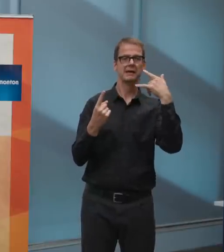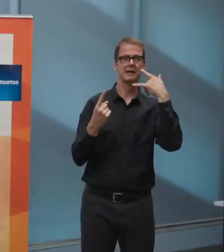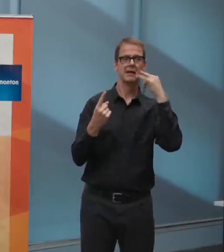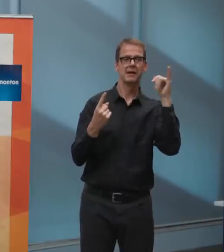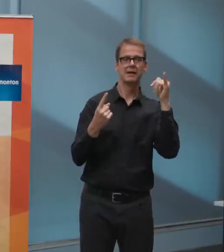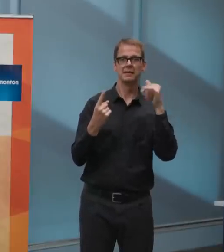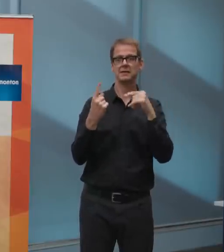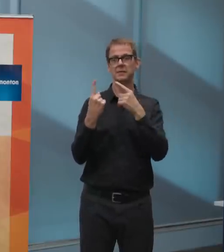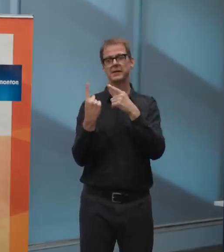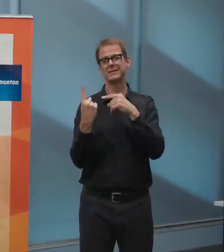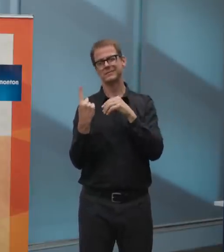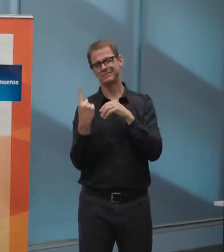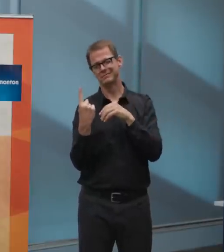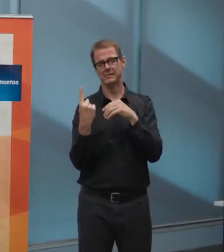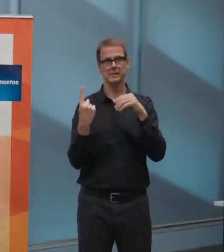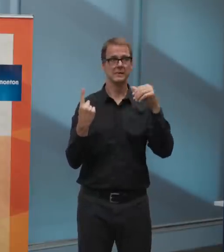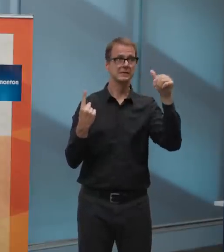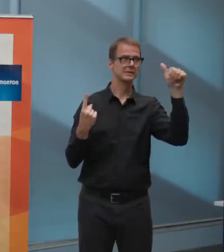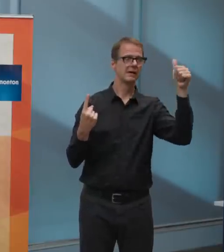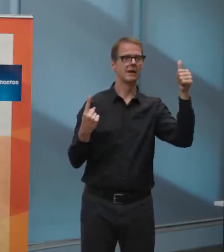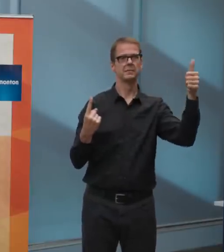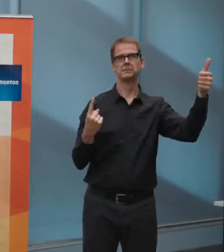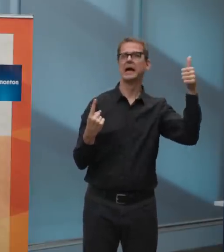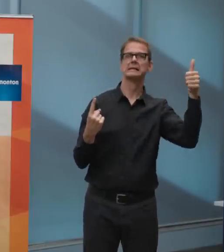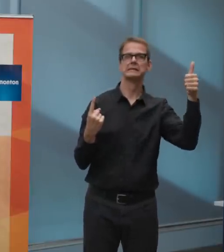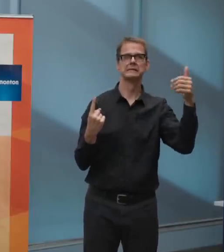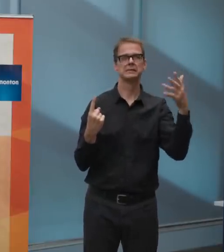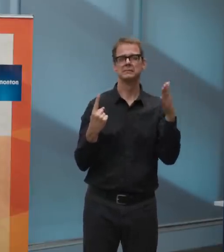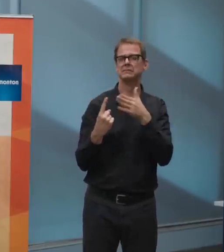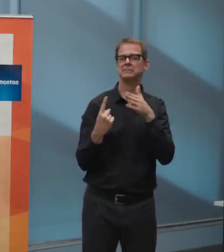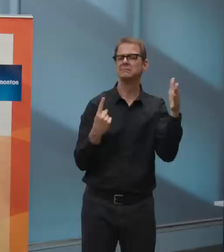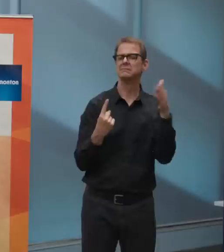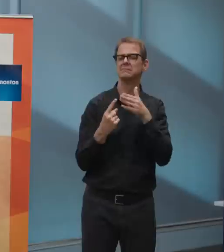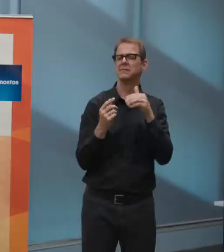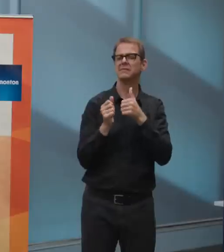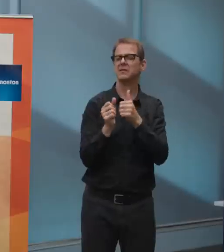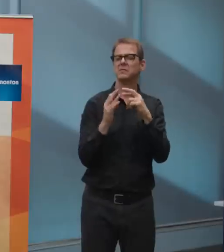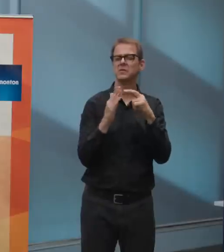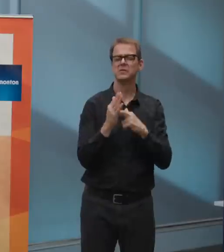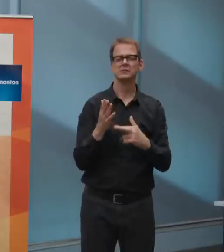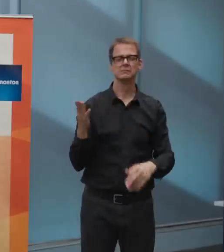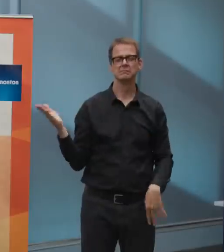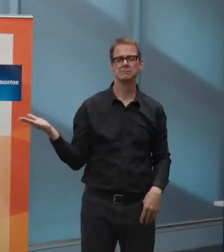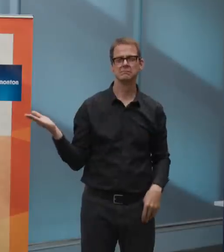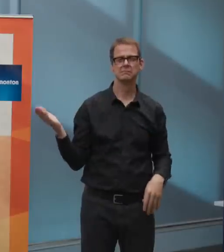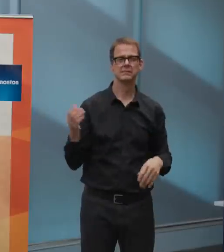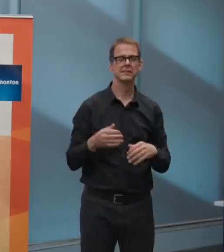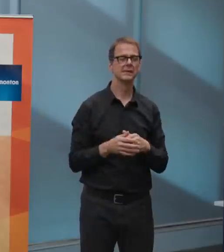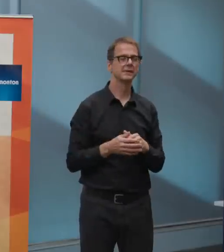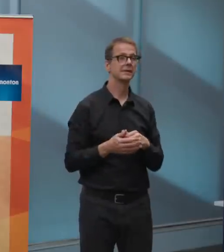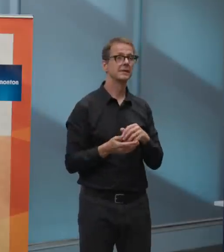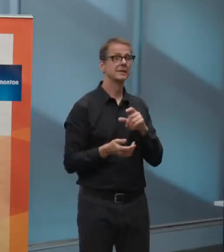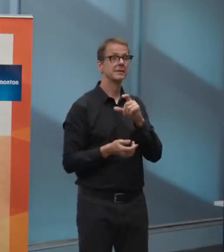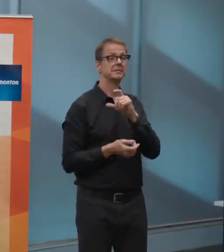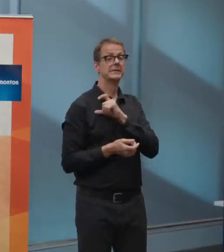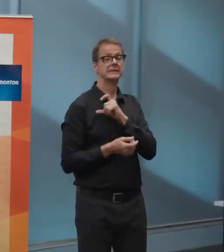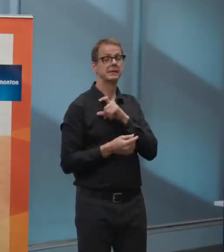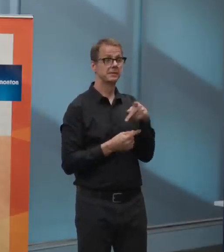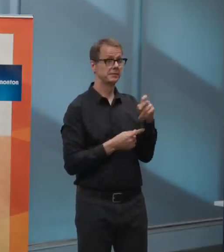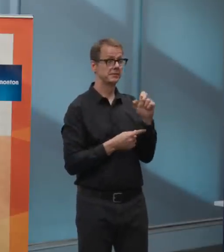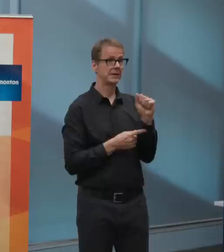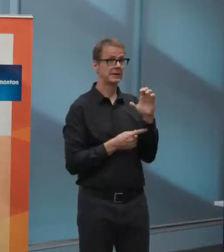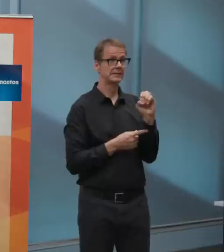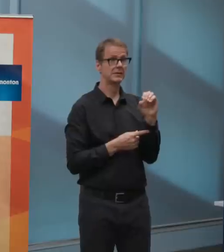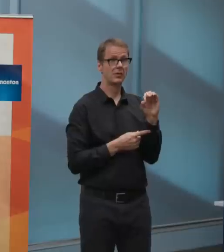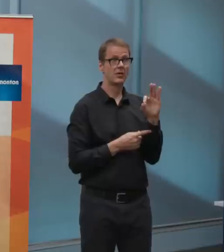monitoring. And what I can share is that what we observed was, um, folks that needed to be reminded of